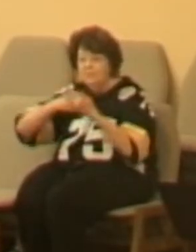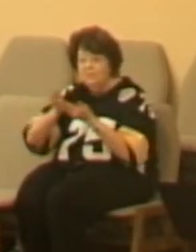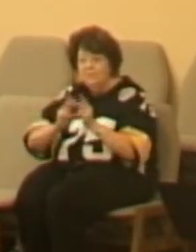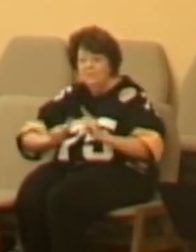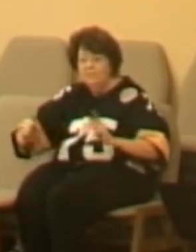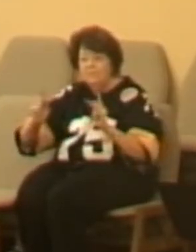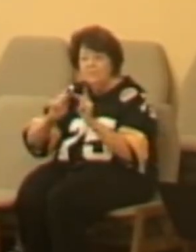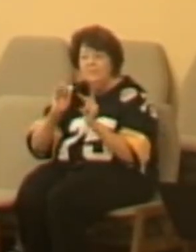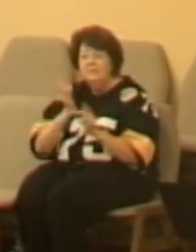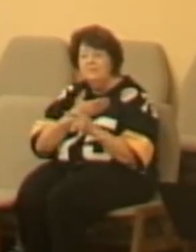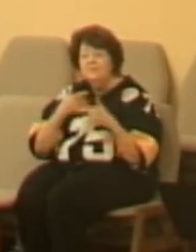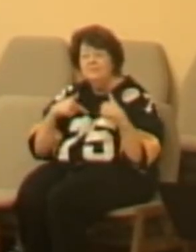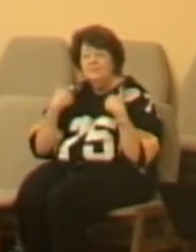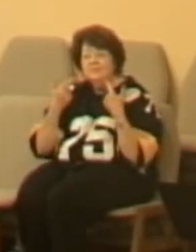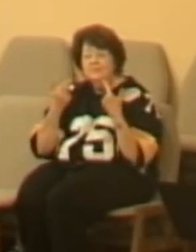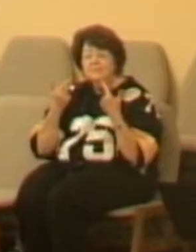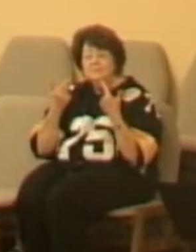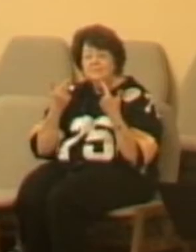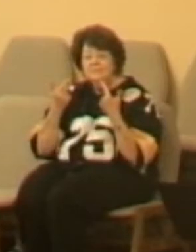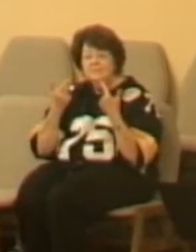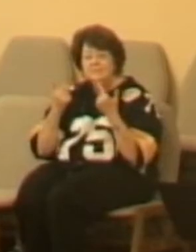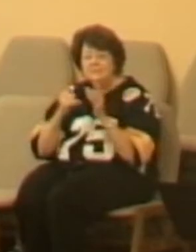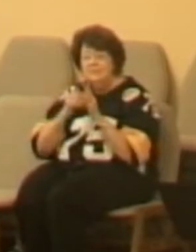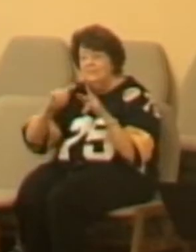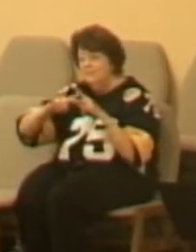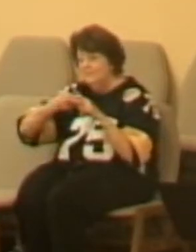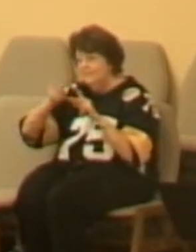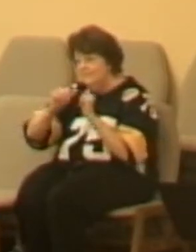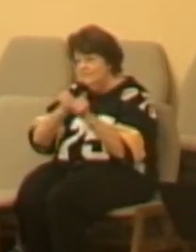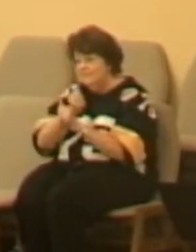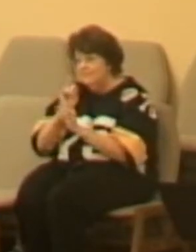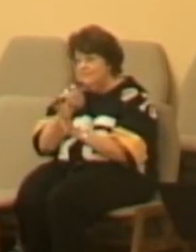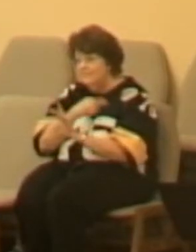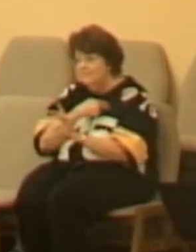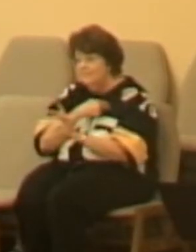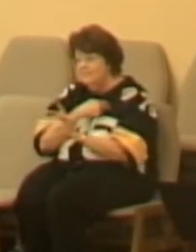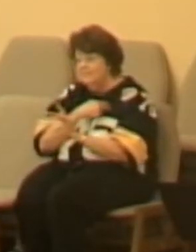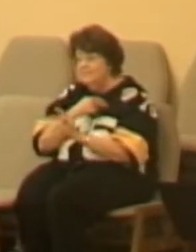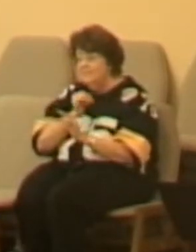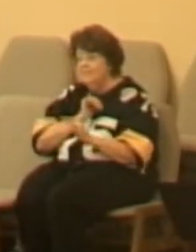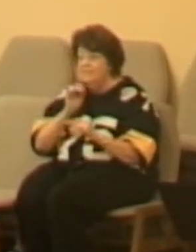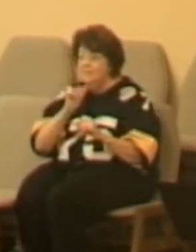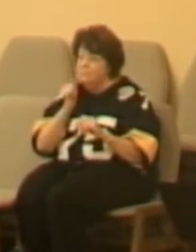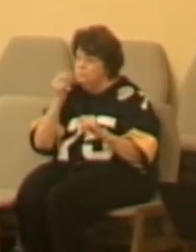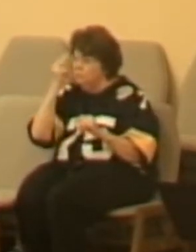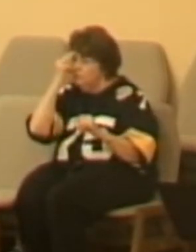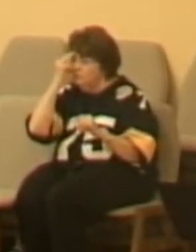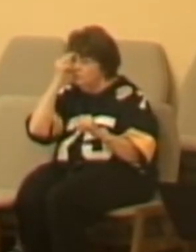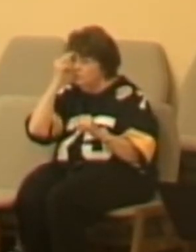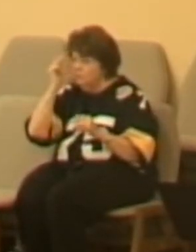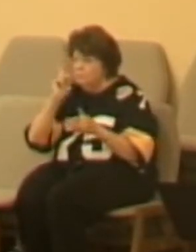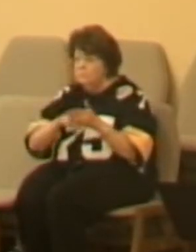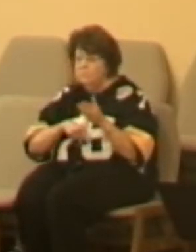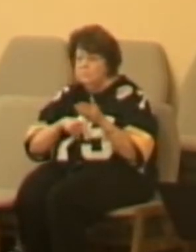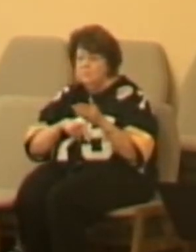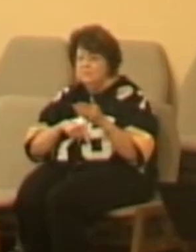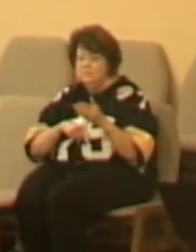us. Now, I can't know, friends, what's in between where you are